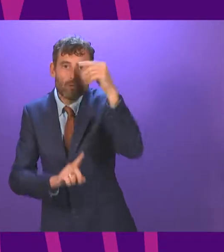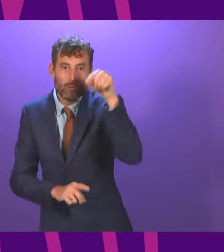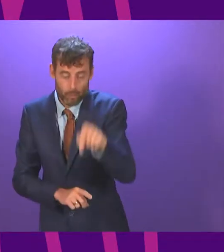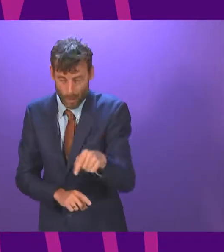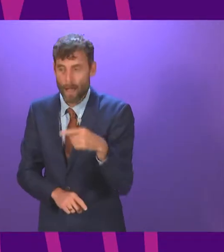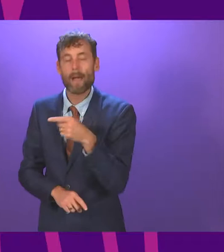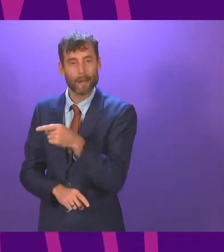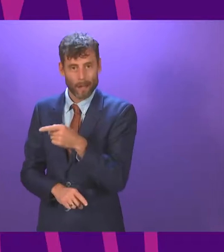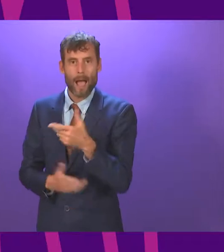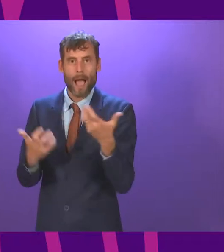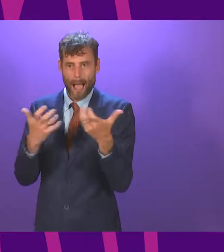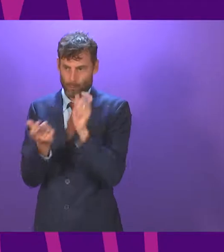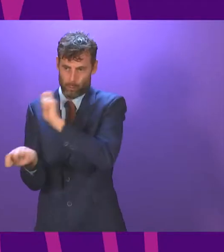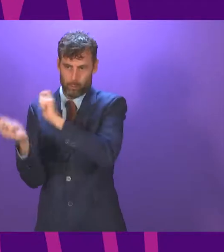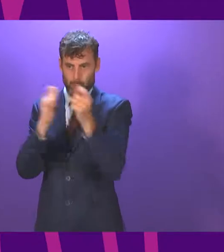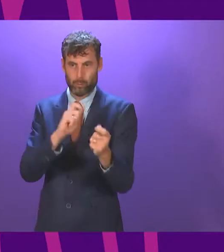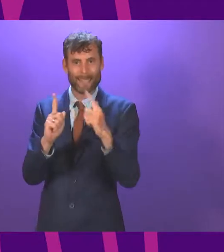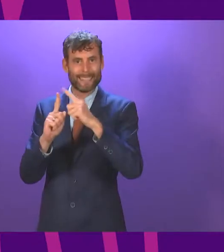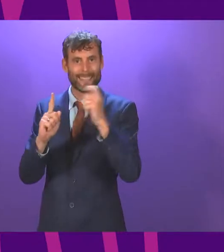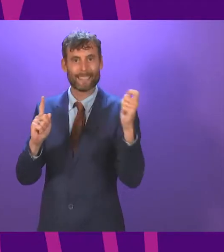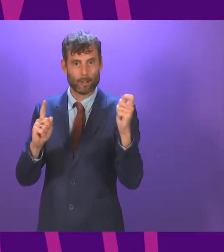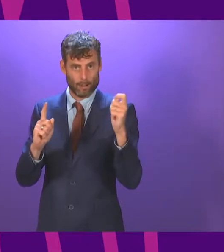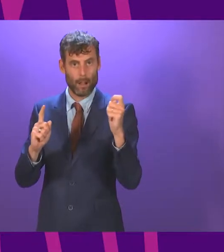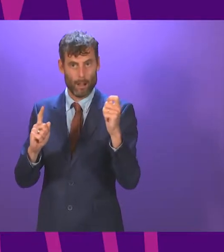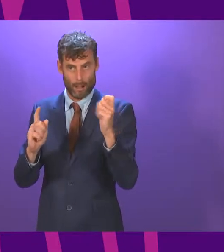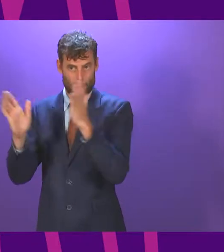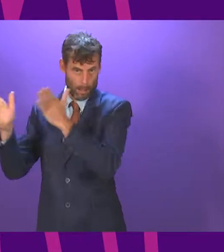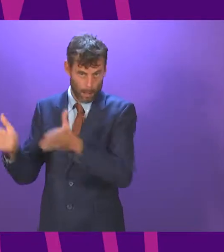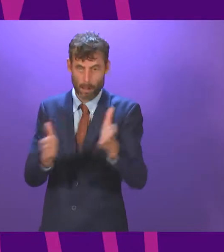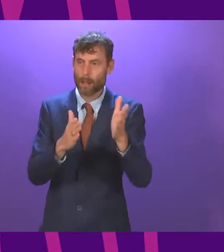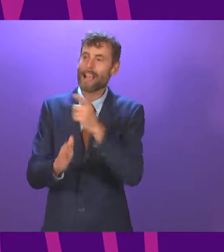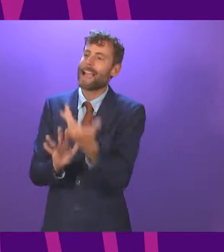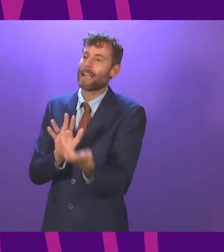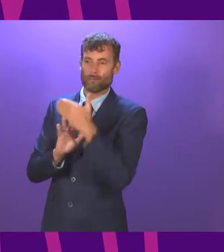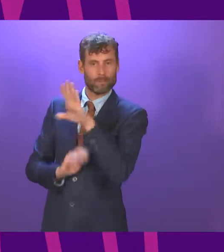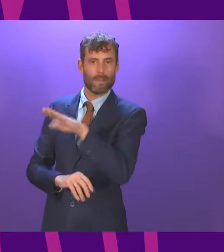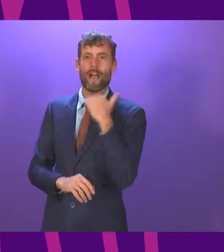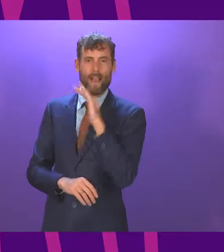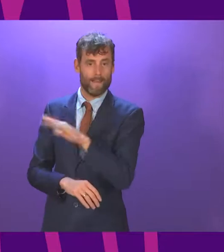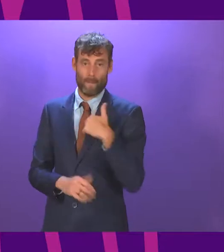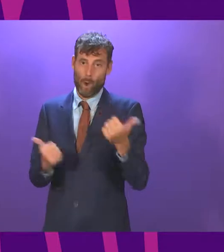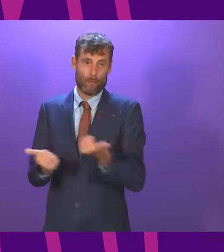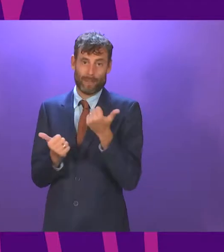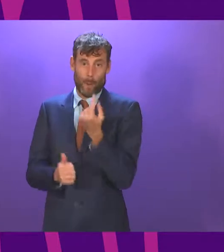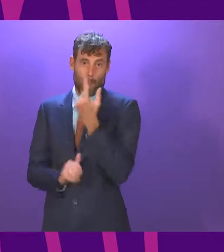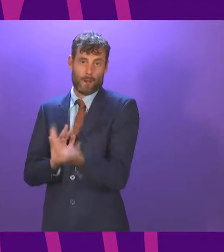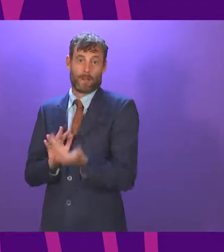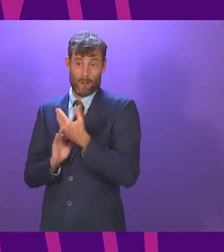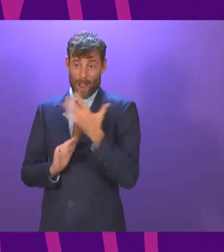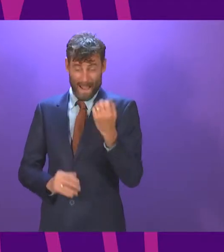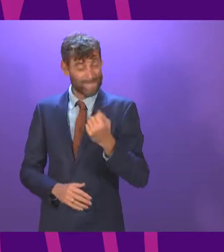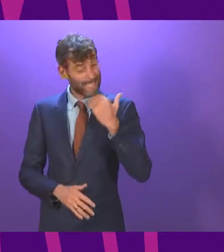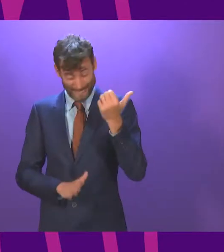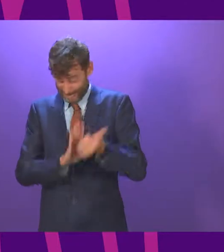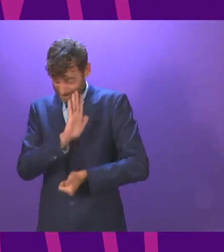enhance their digital capacity. And I won't. I've taken one already. We have a highly skilled and innovative workforce, and the